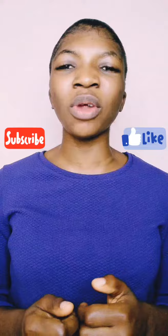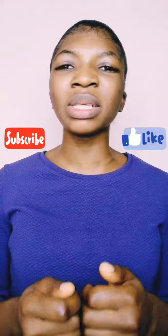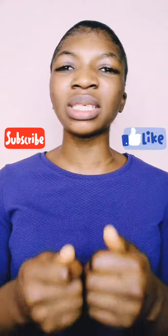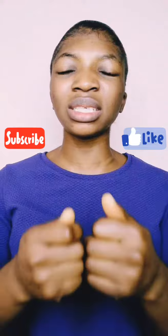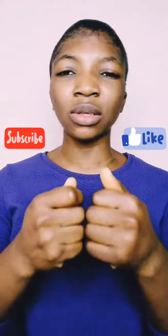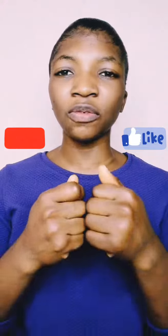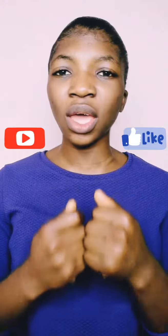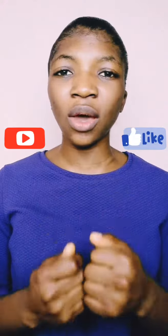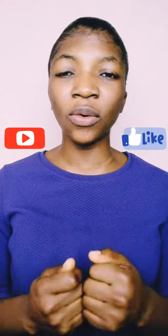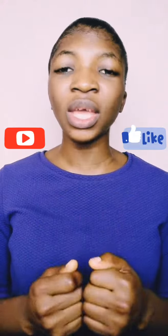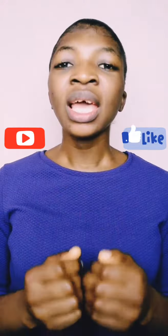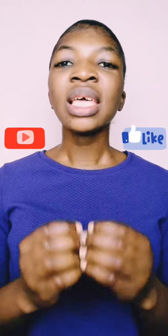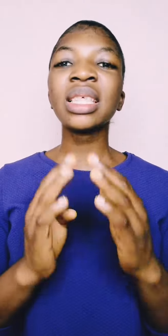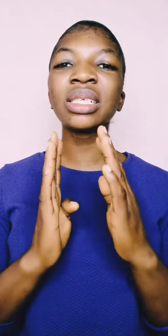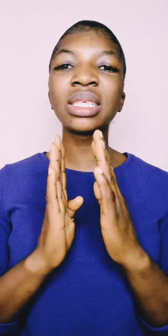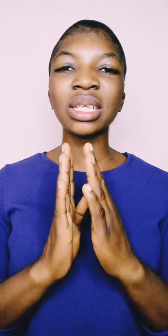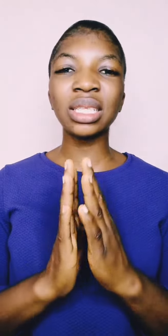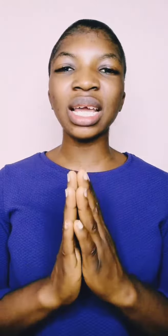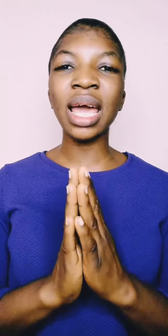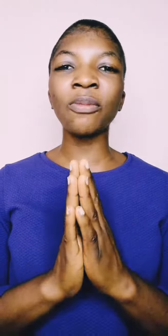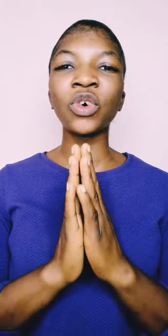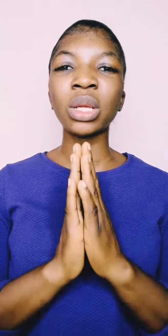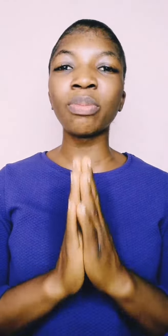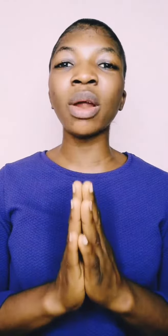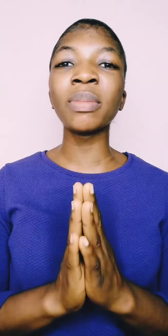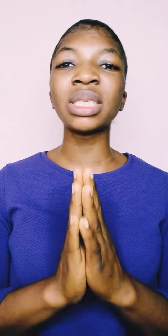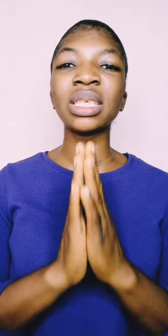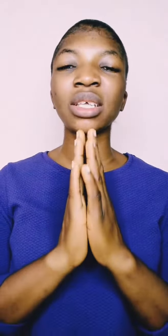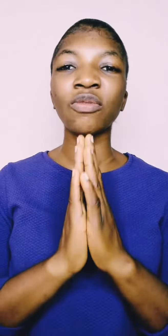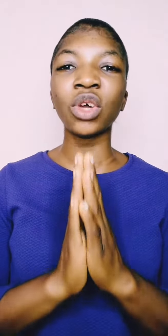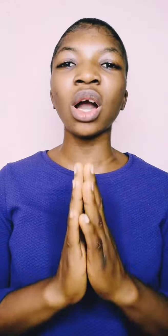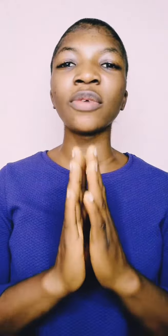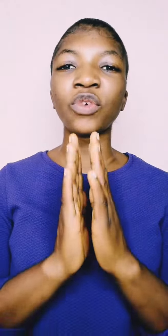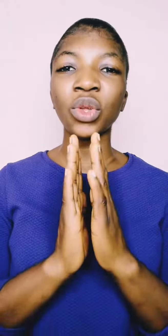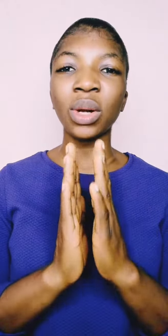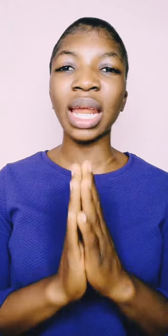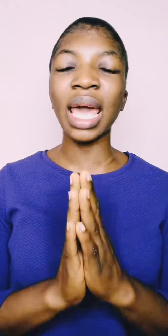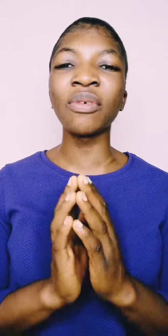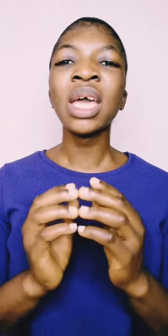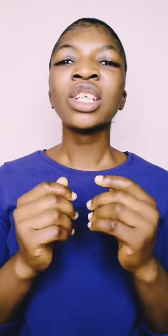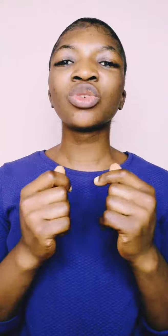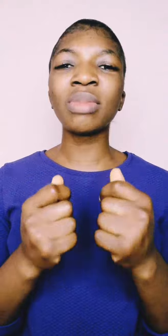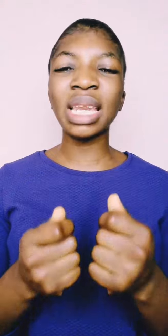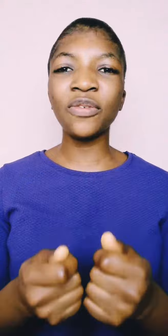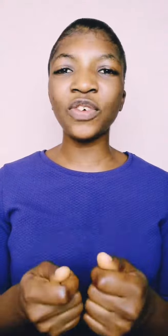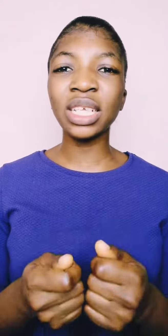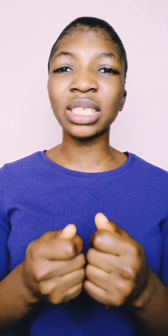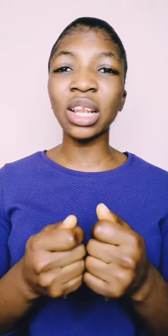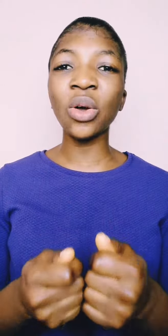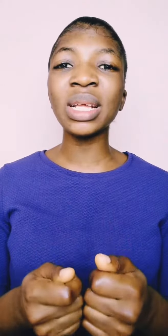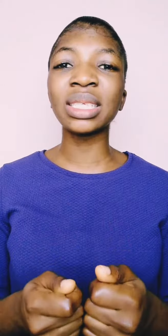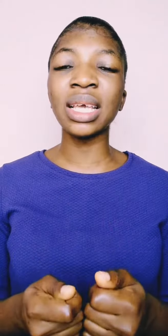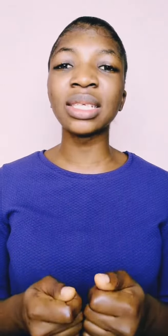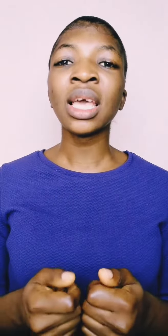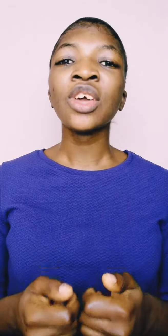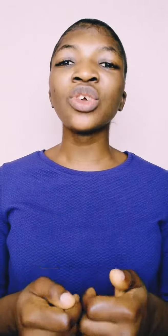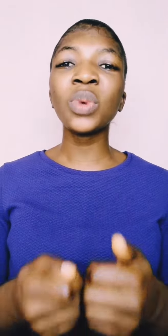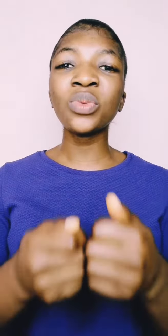promises of health. This is the time for the promises of God for your life to manifest. The Lord says, you will